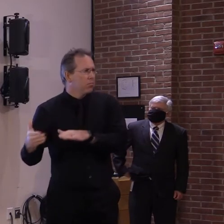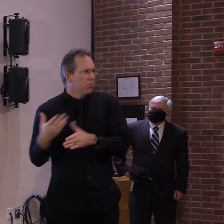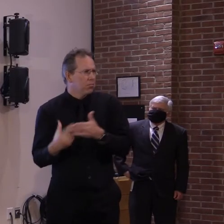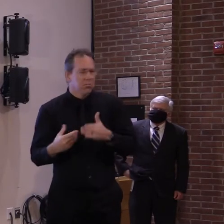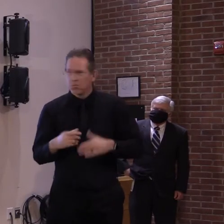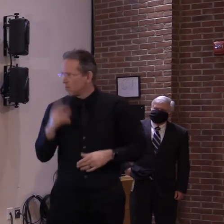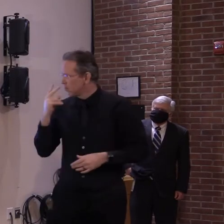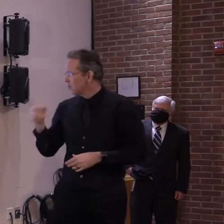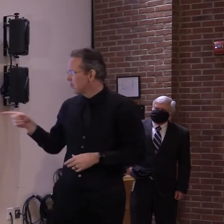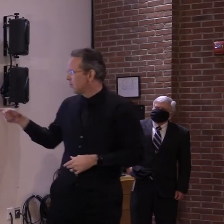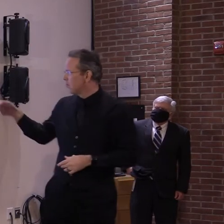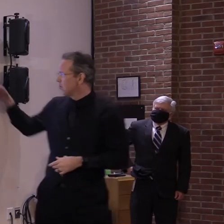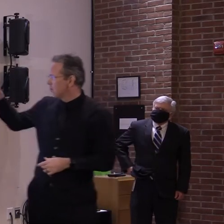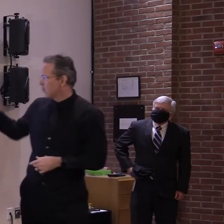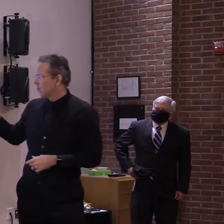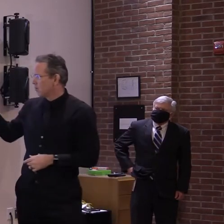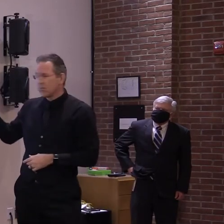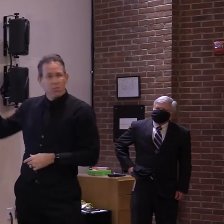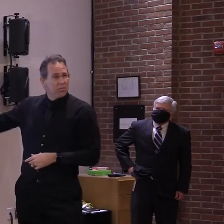chronic conditions.